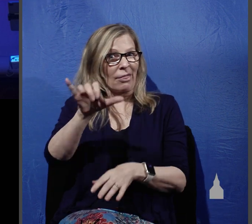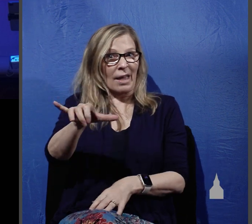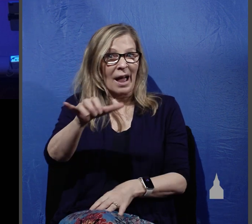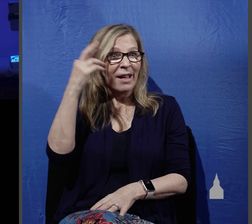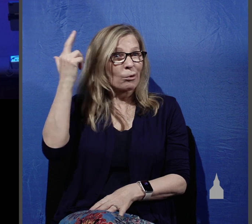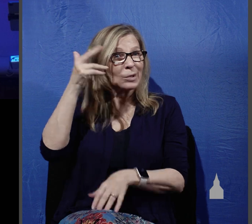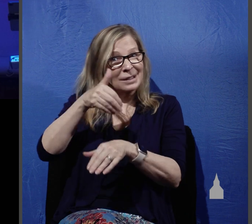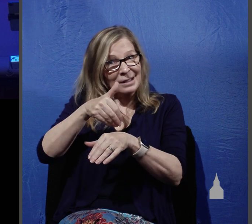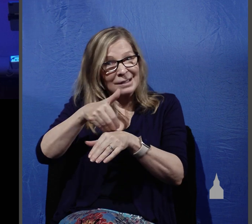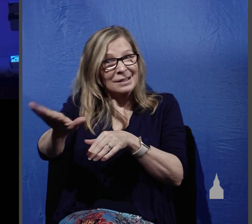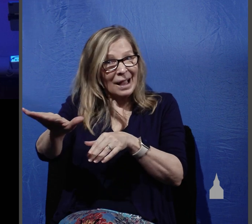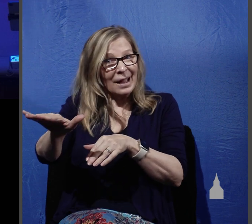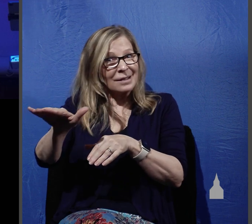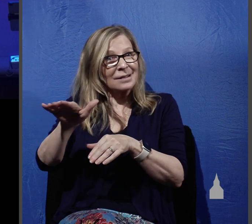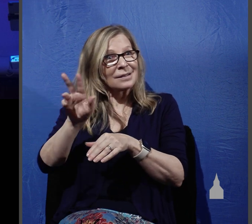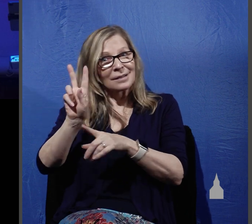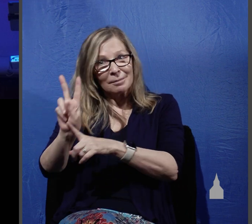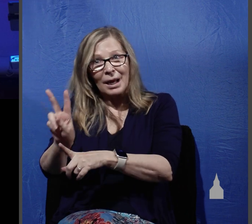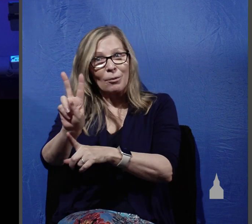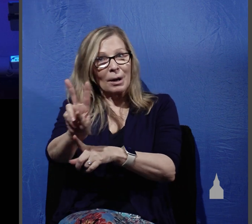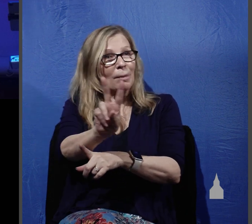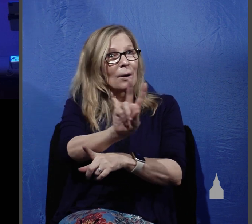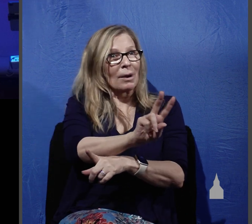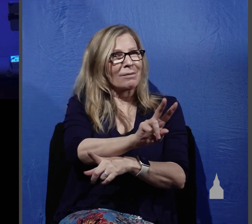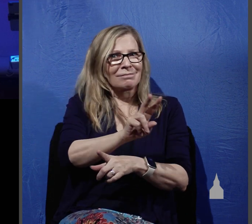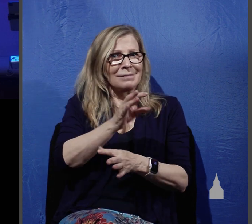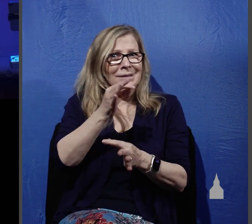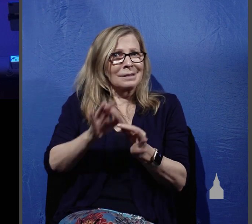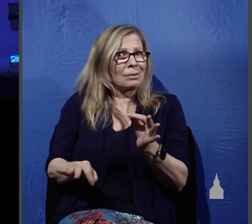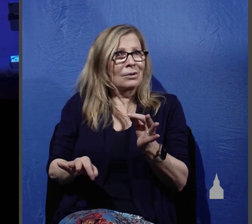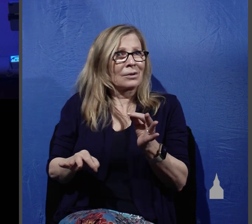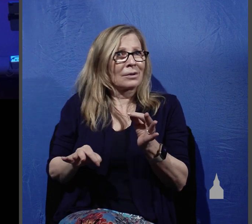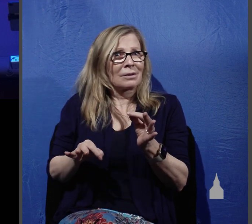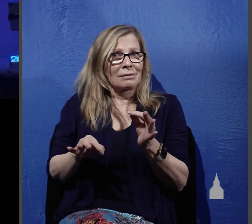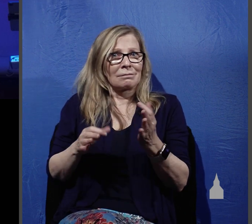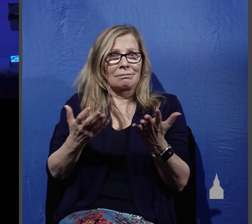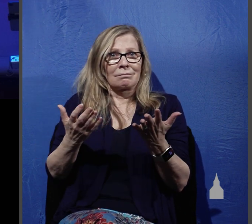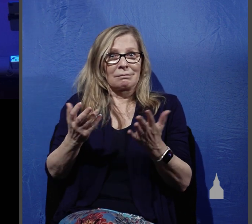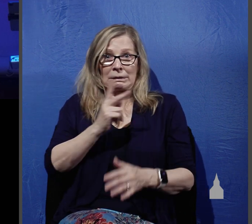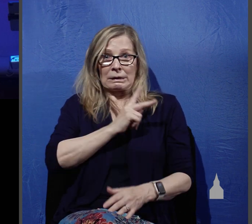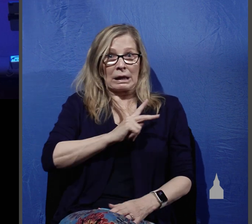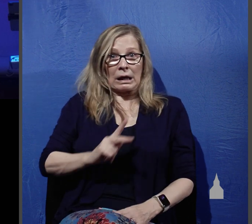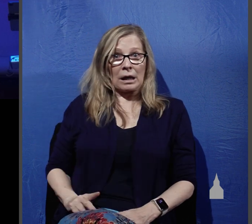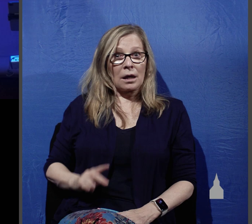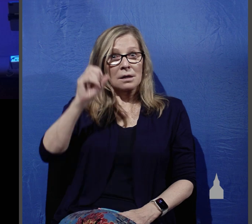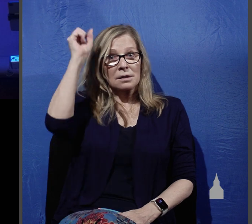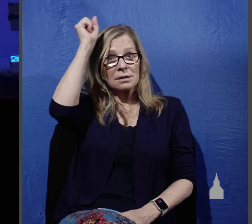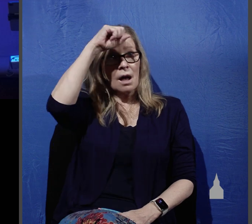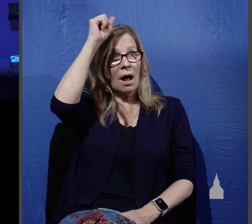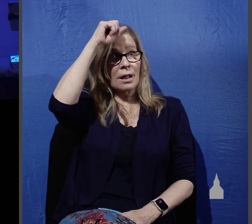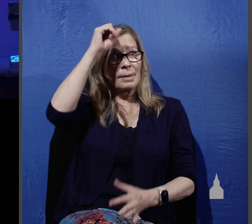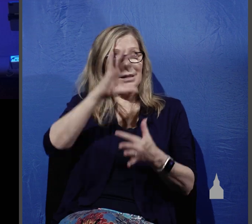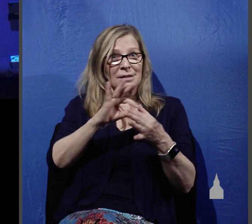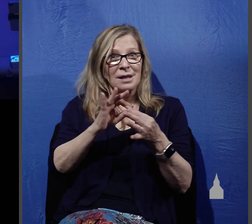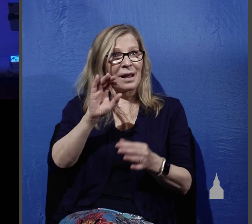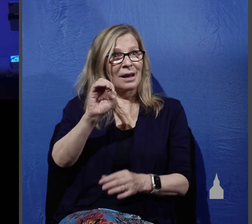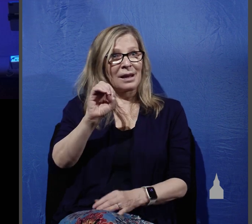he sent the 70 out in pairs of two, it's simply because as King Solomon stated in Ecclesiastes 4,